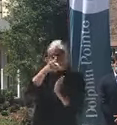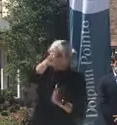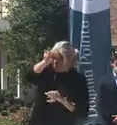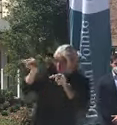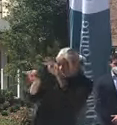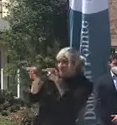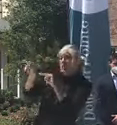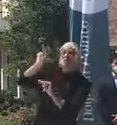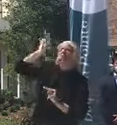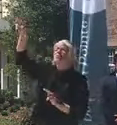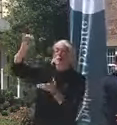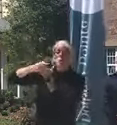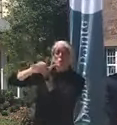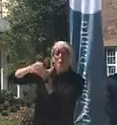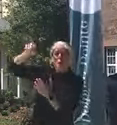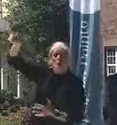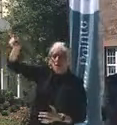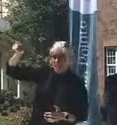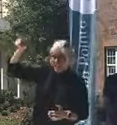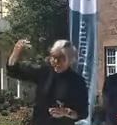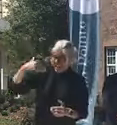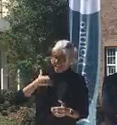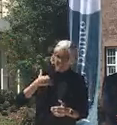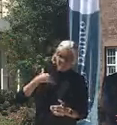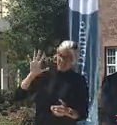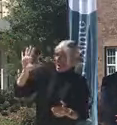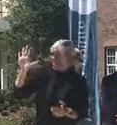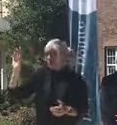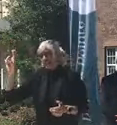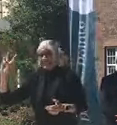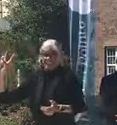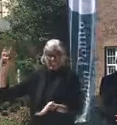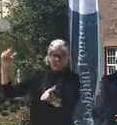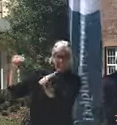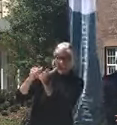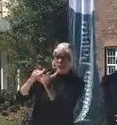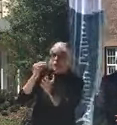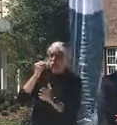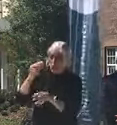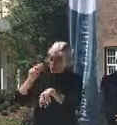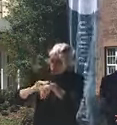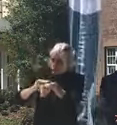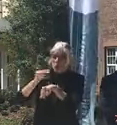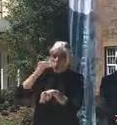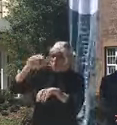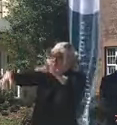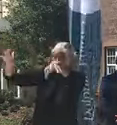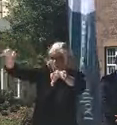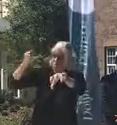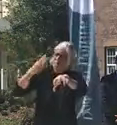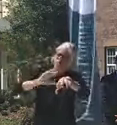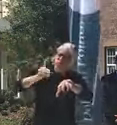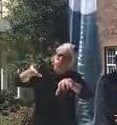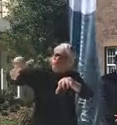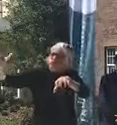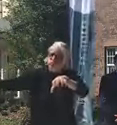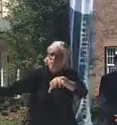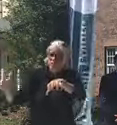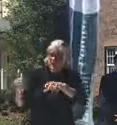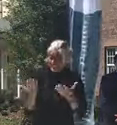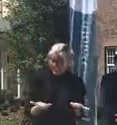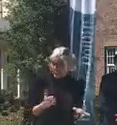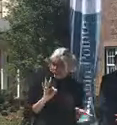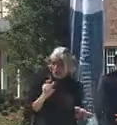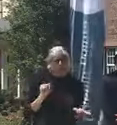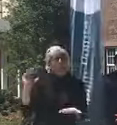New York, have 5,000, 6,000 nursing home deaths. You know, Florida, you we're obviously much lower than that for